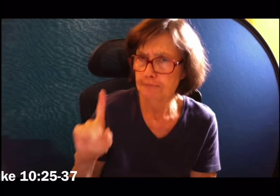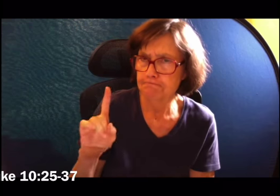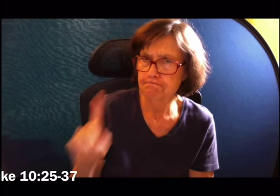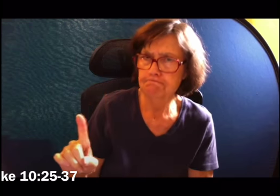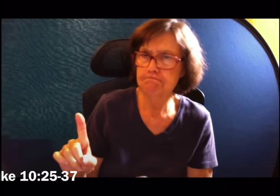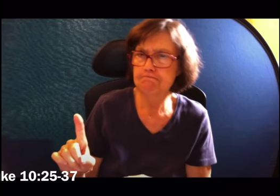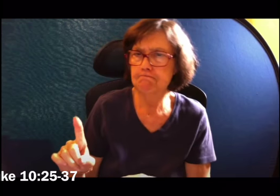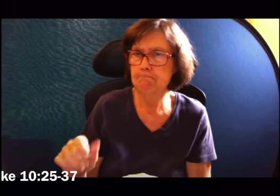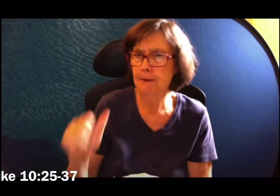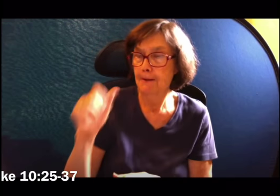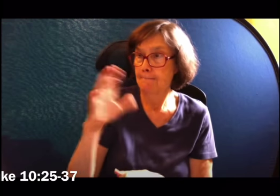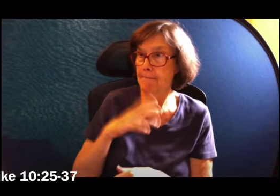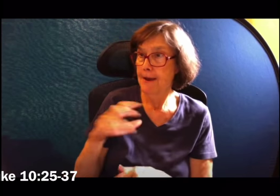Jesus replied,